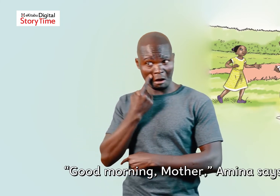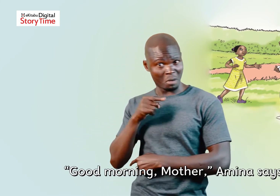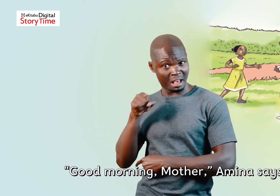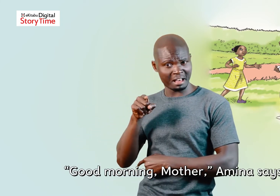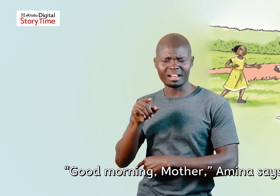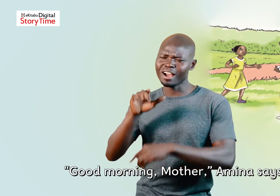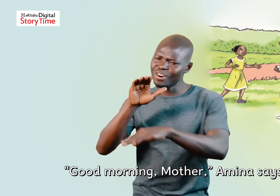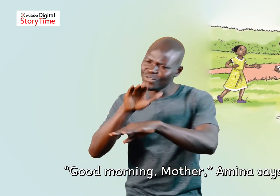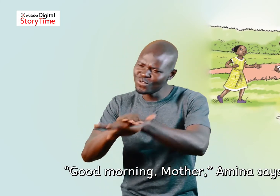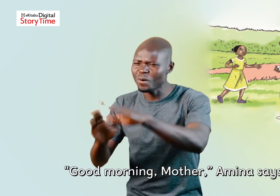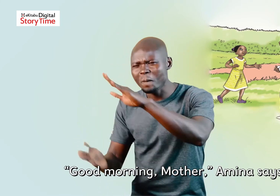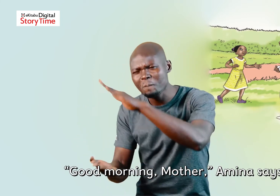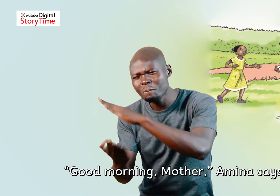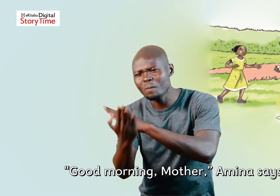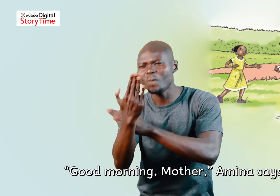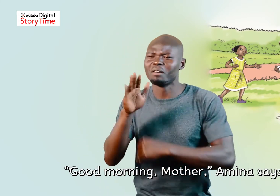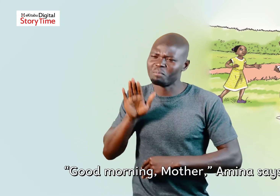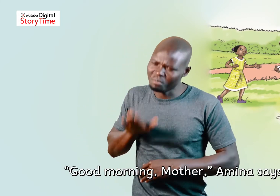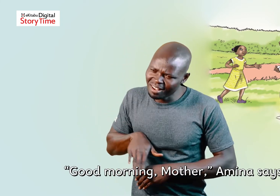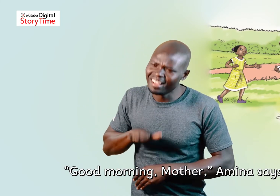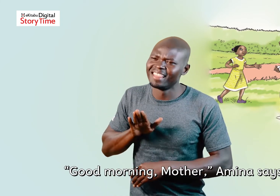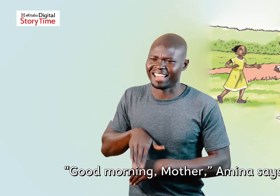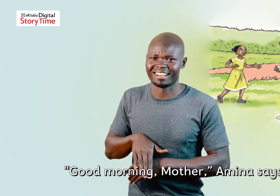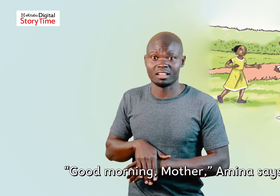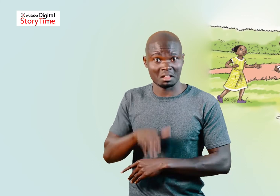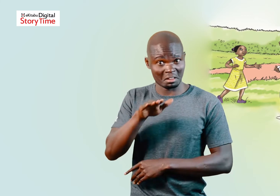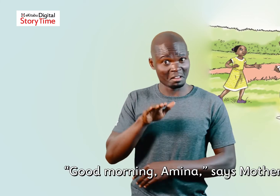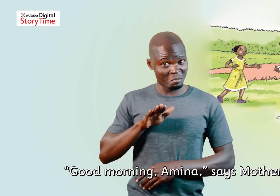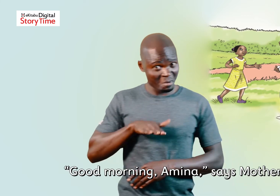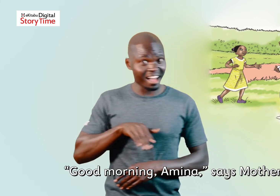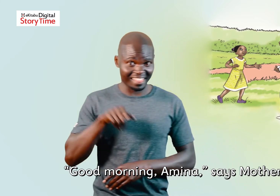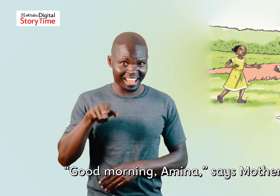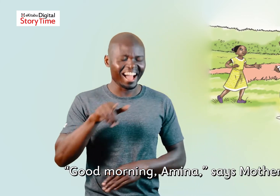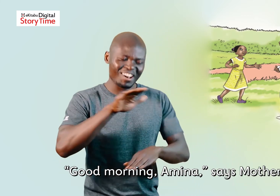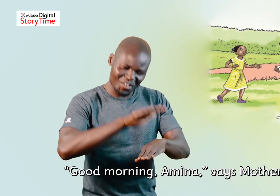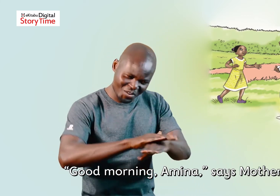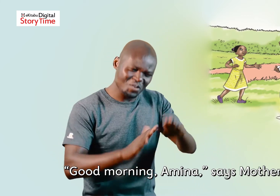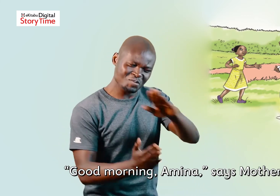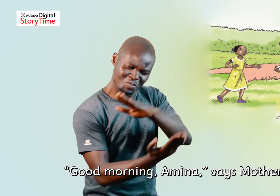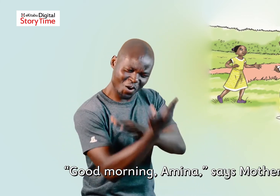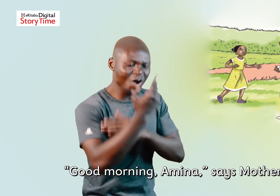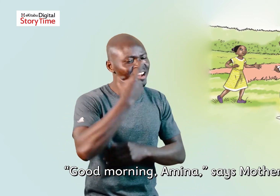Good morning, Mother Good morning, Amina Good morning, Amina